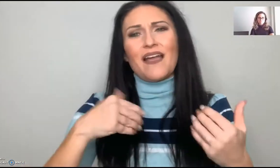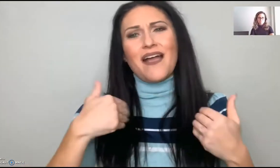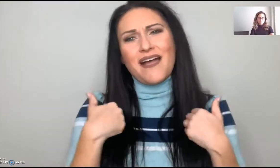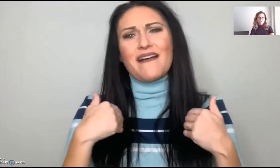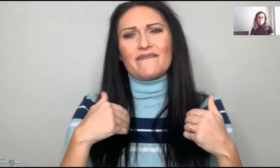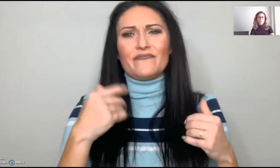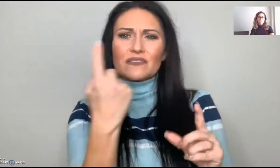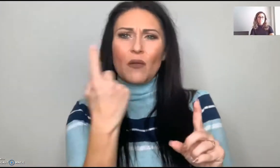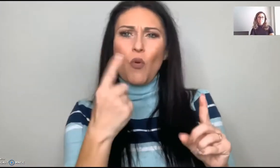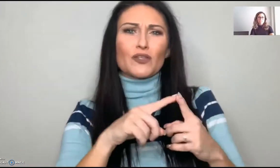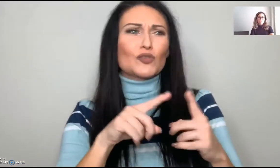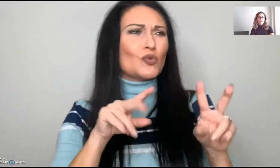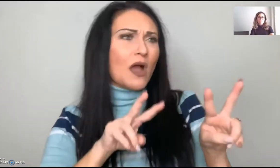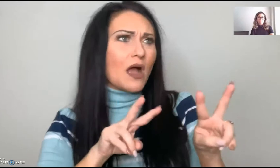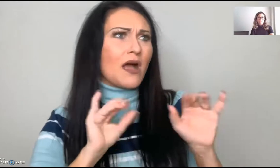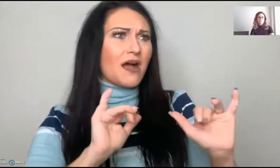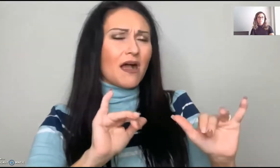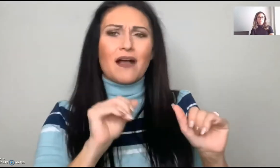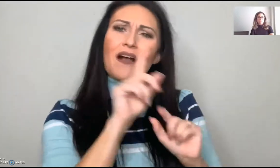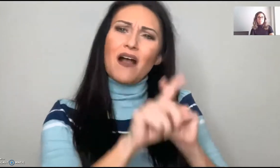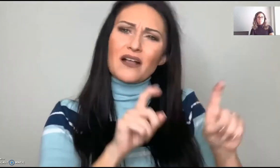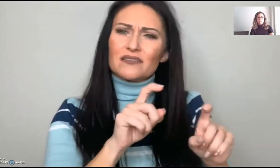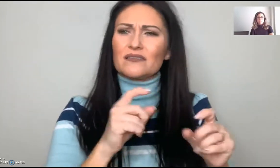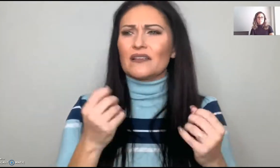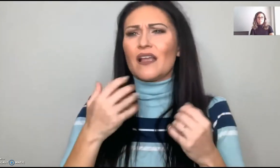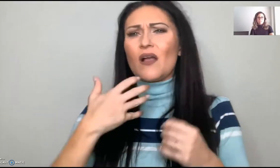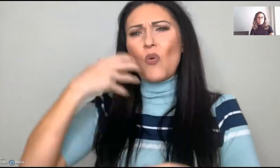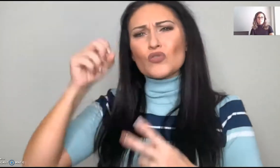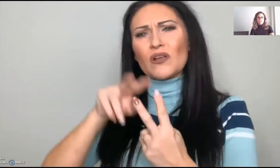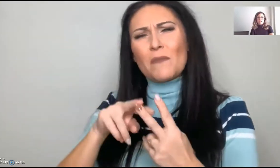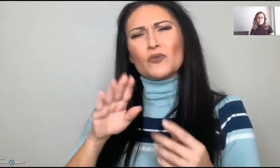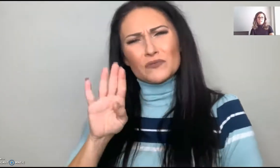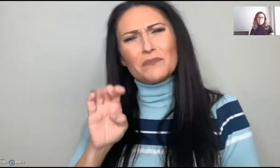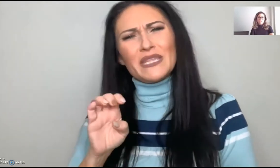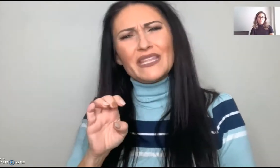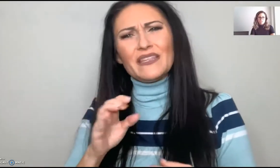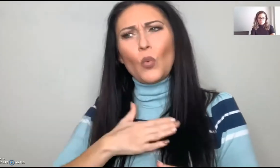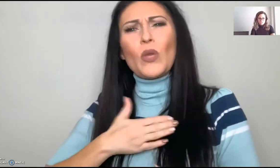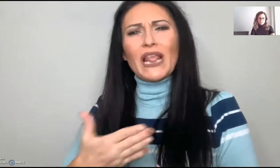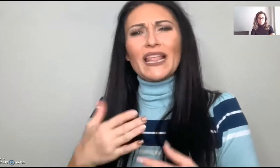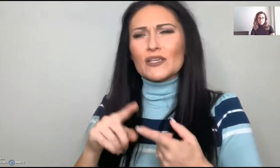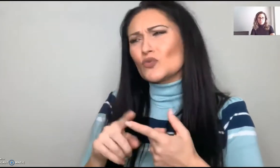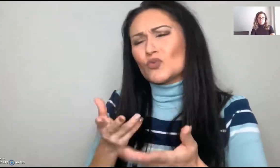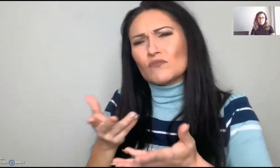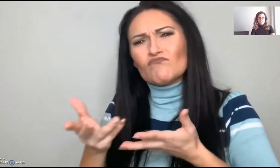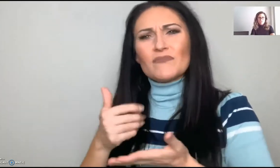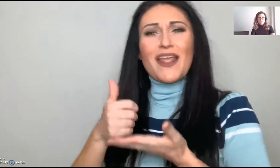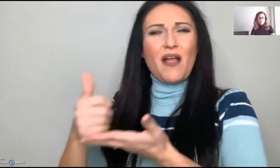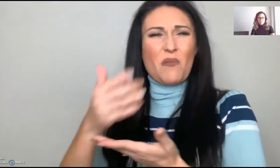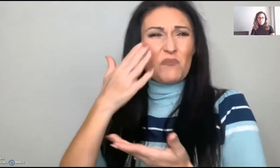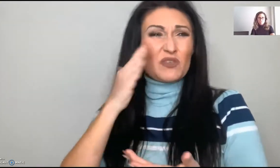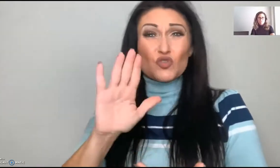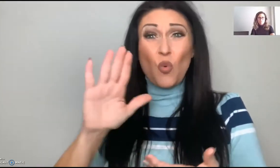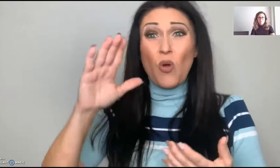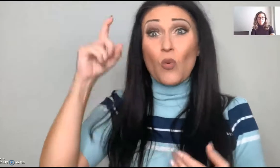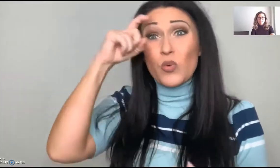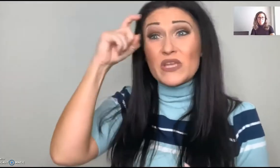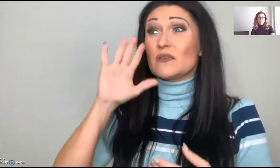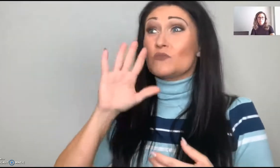I pray that many of you have someone to look at and ask questions and who will be willing to help you